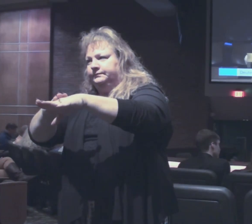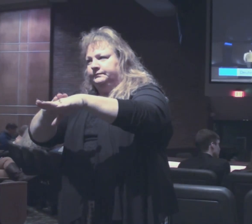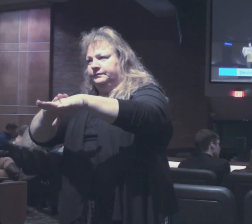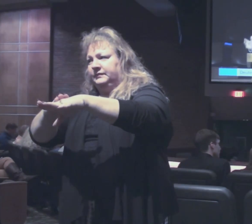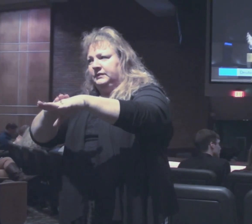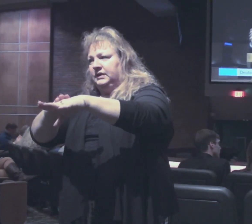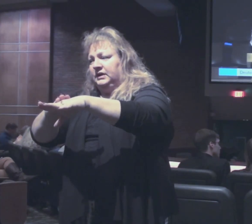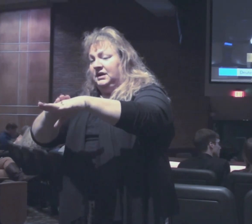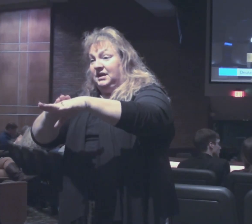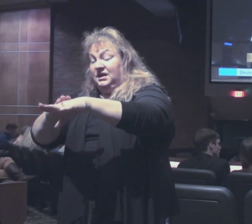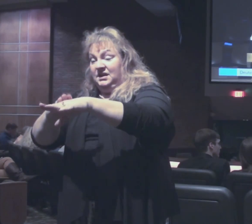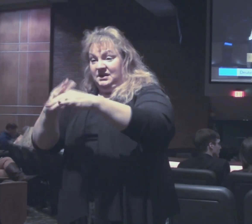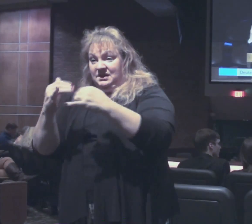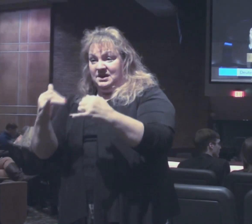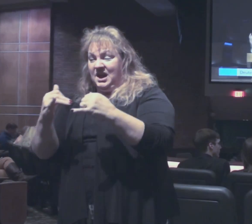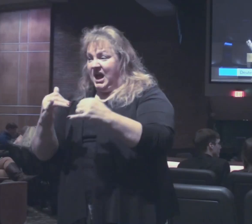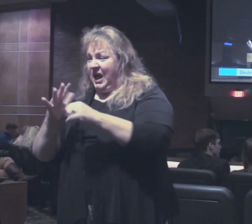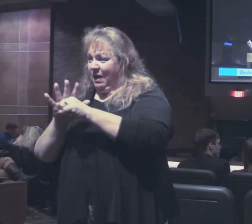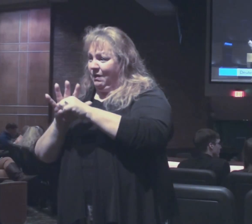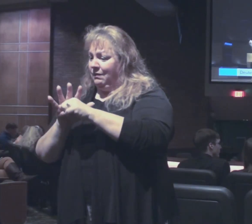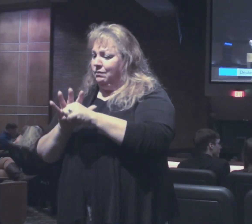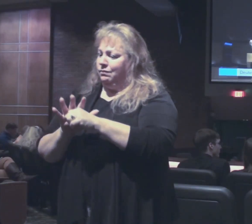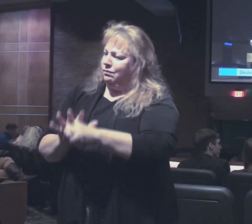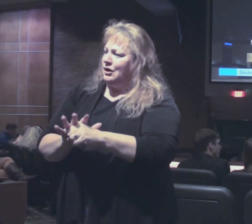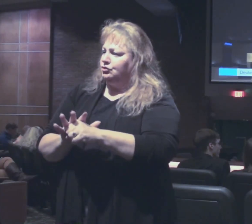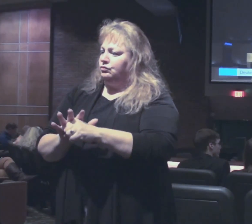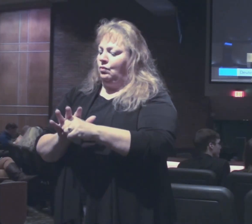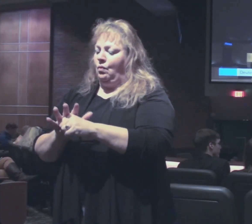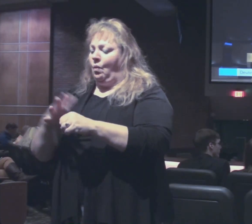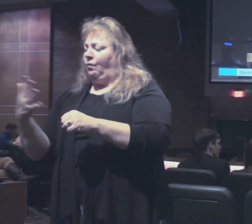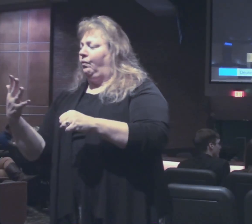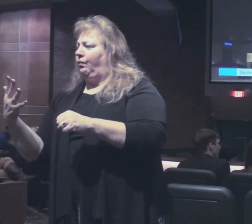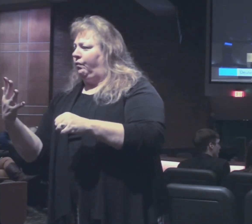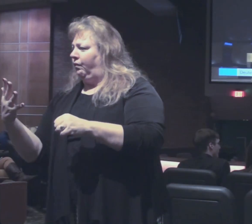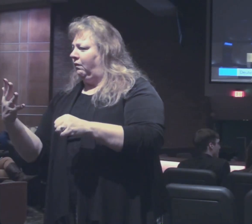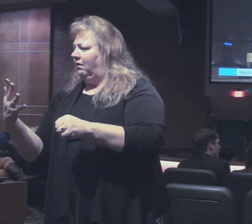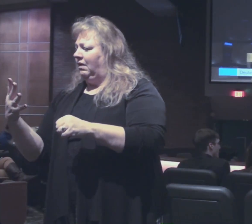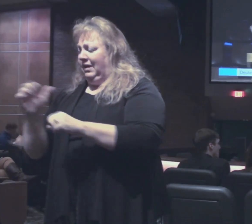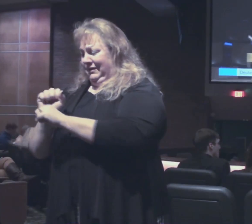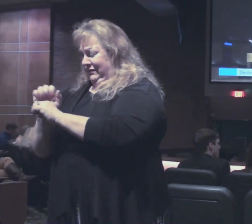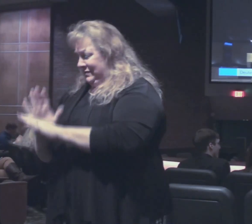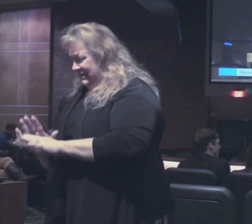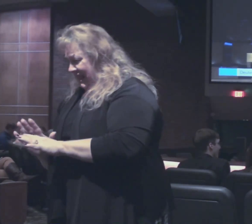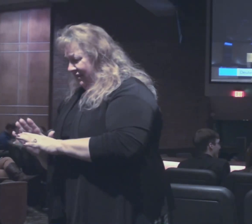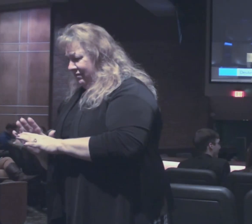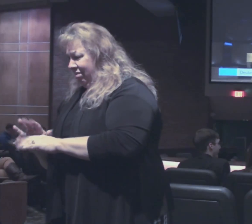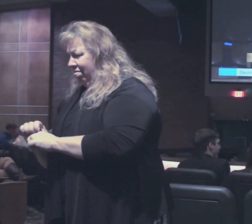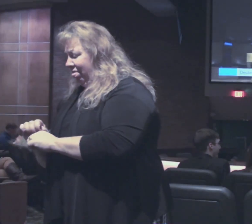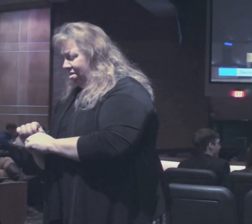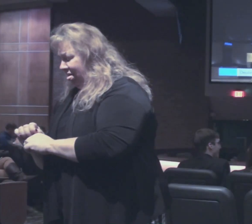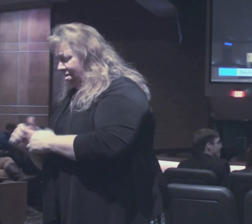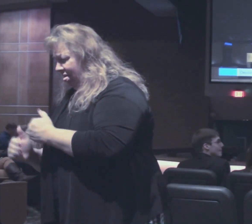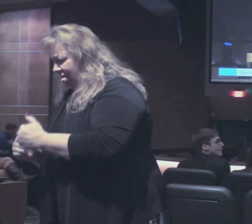Here they've come in now. The pressure's off. They've come from slavery to prosperity.